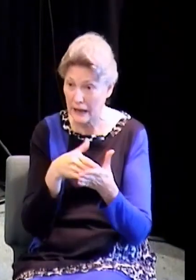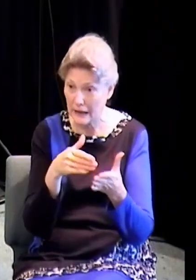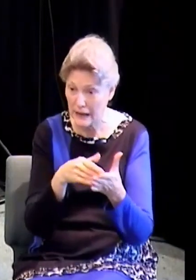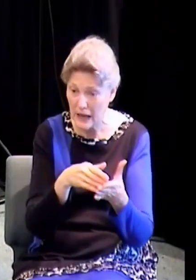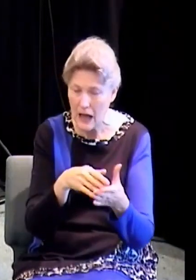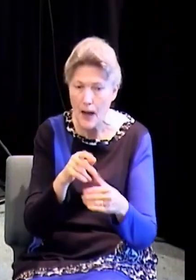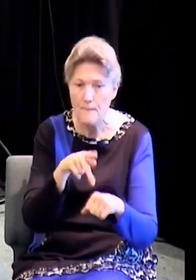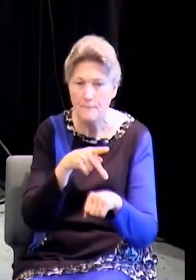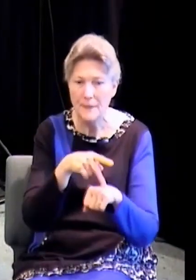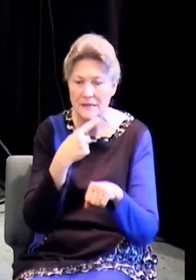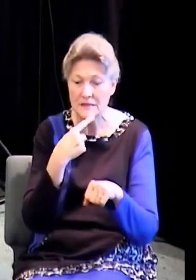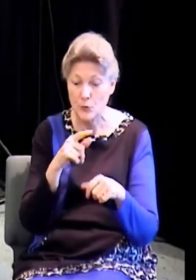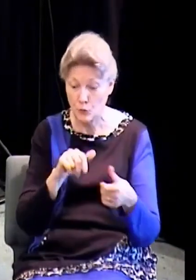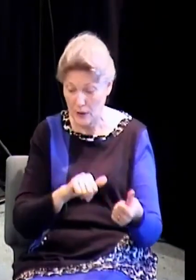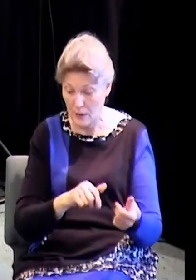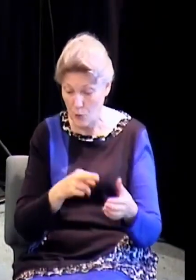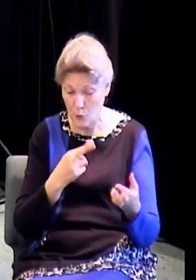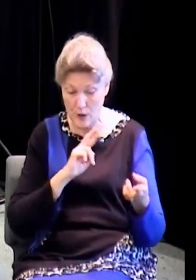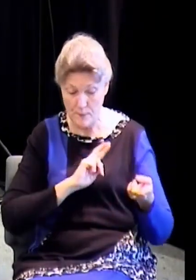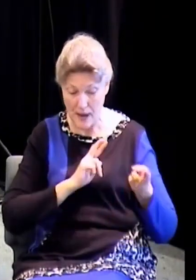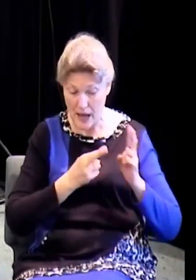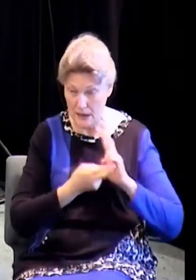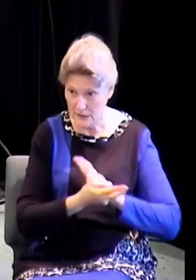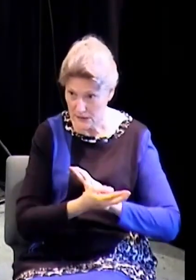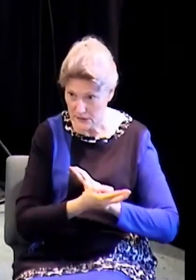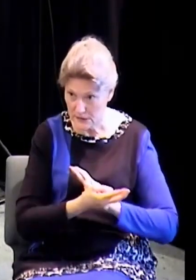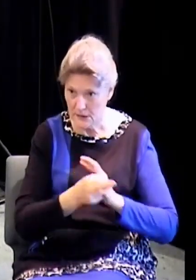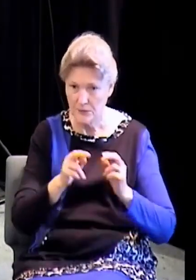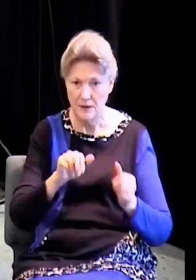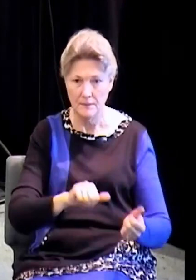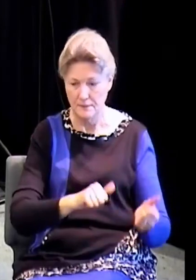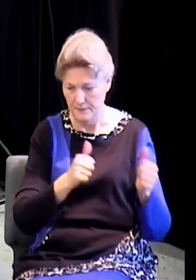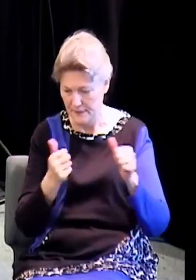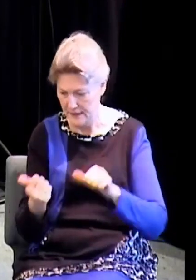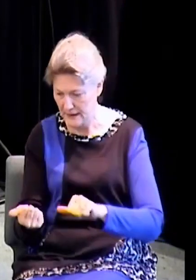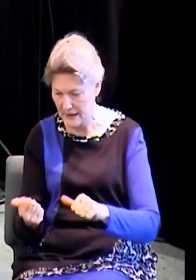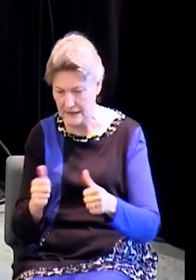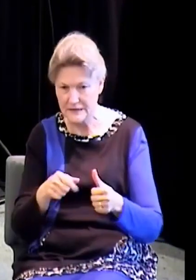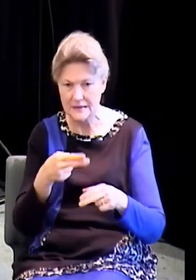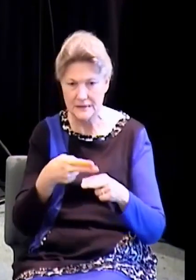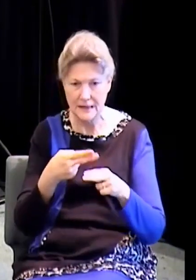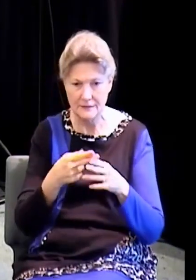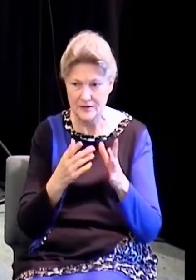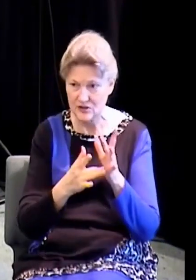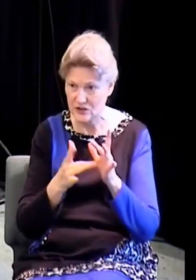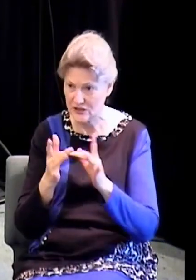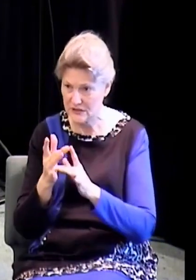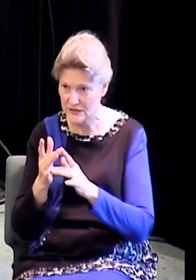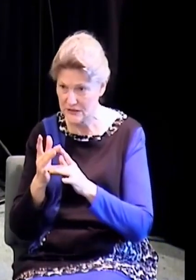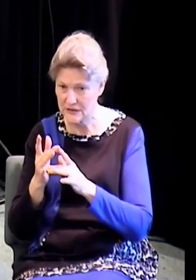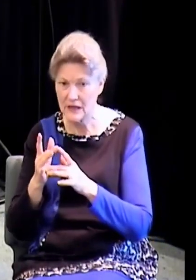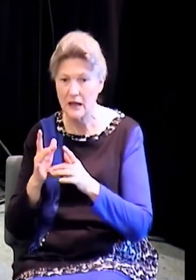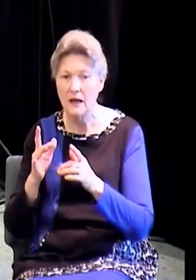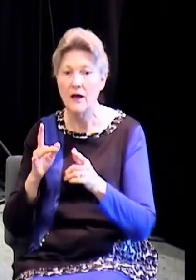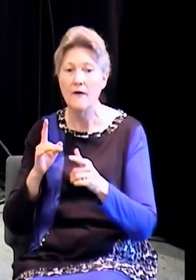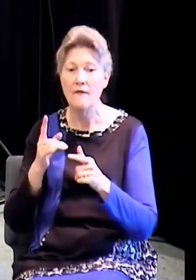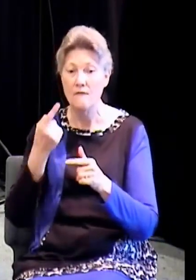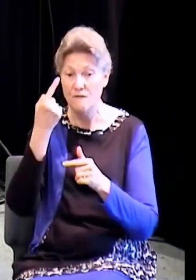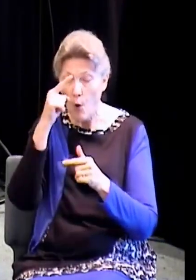repent and be baptized, every one of you, in the name of Jesus Christ, for the remission of sins, and you shall receive the gift of the Holy Ghost. It comes